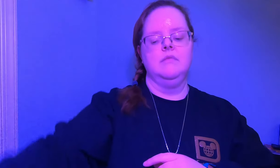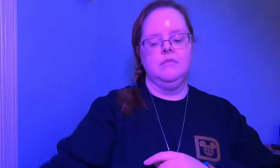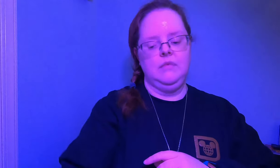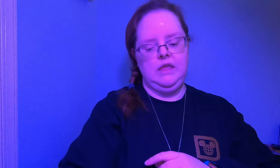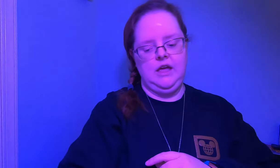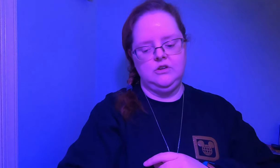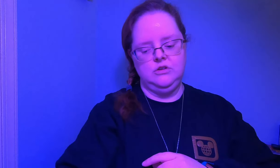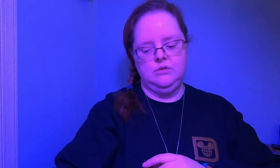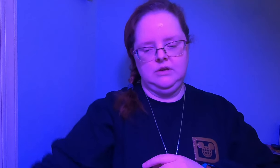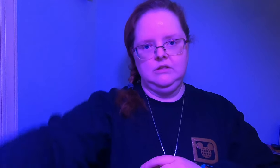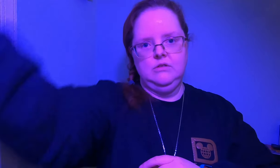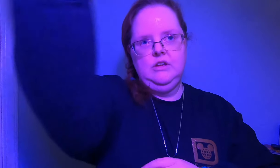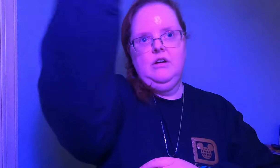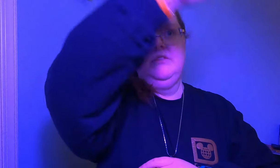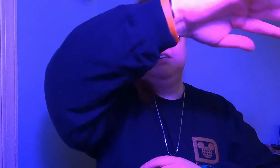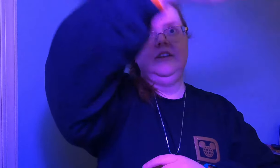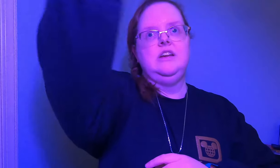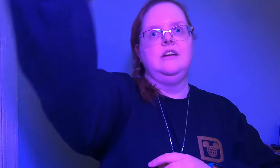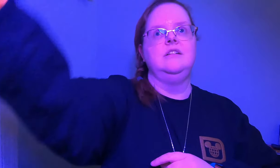hate you in closing off that channel